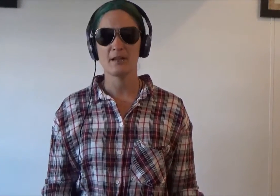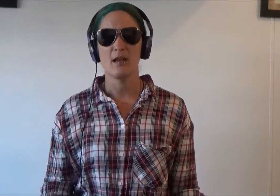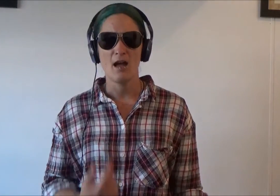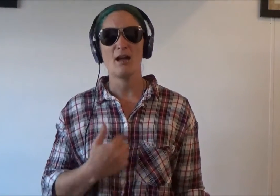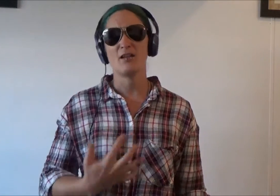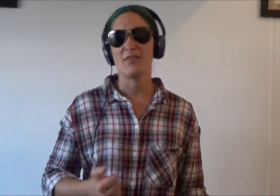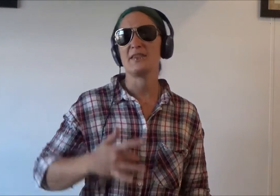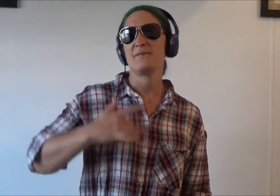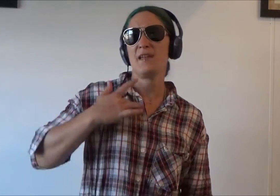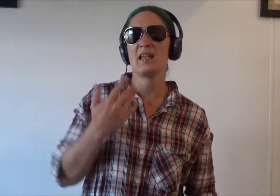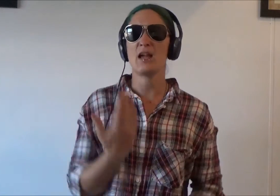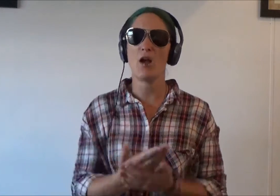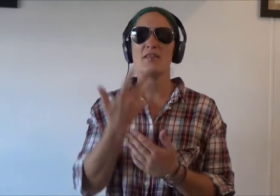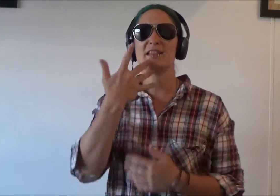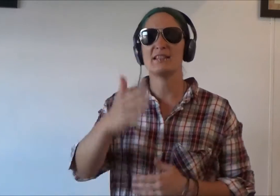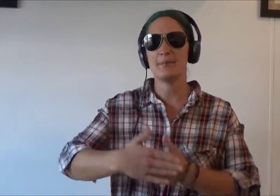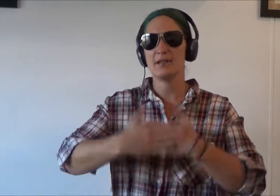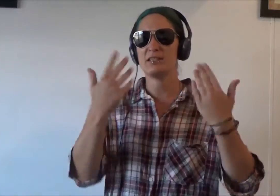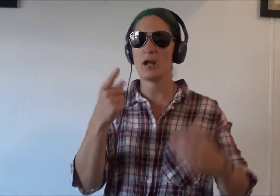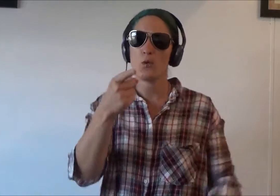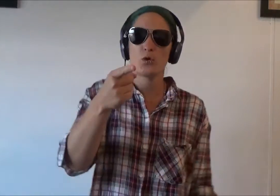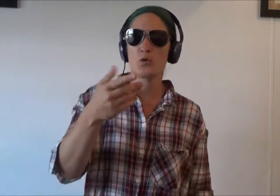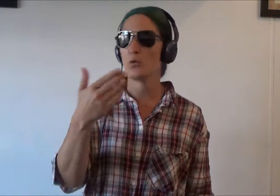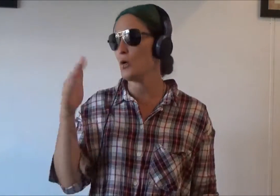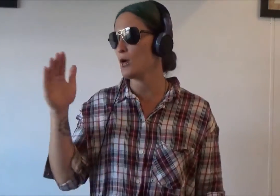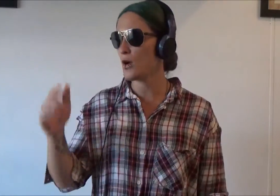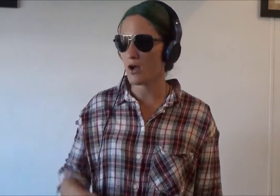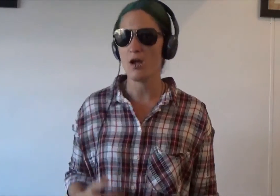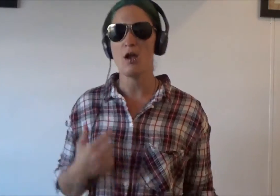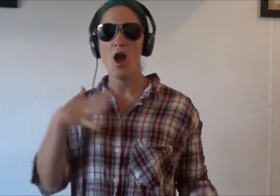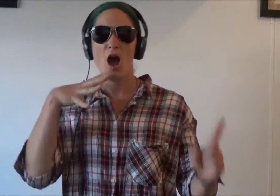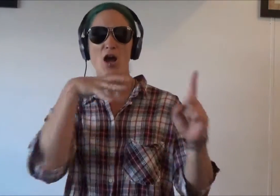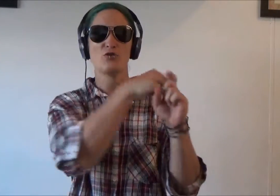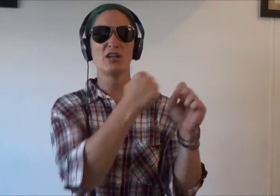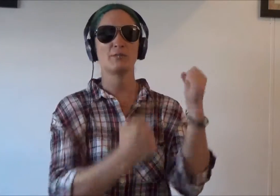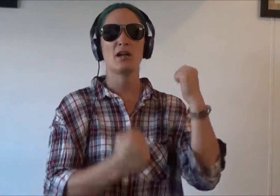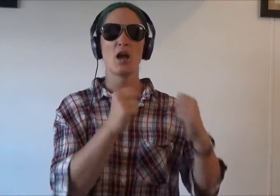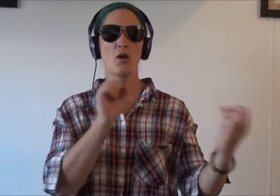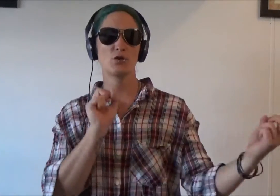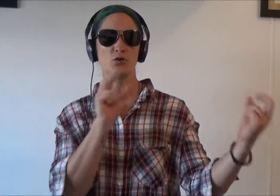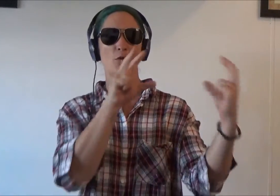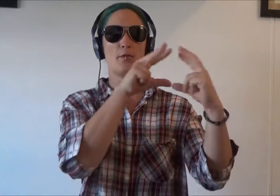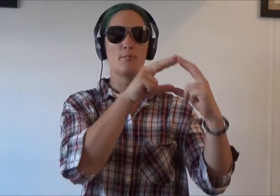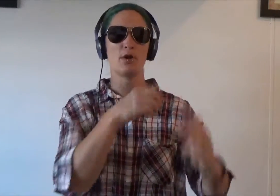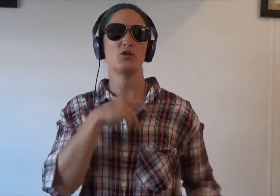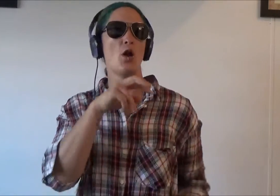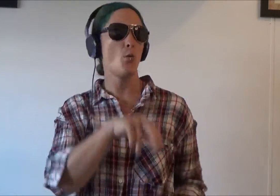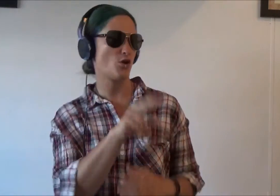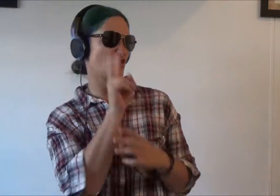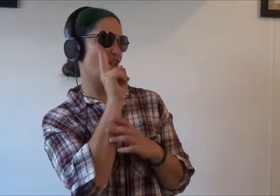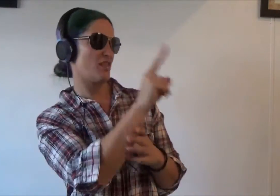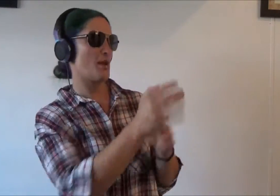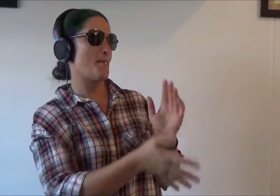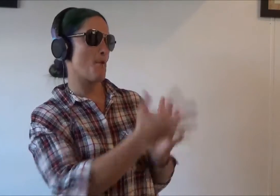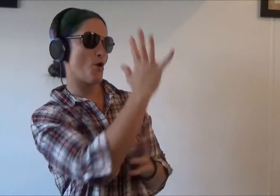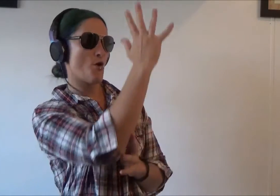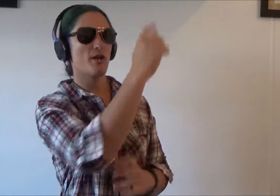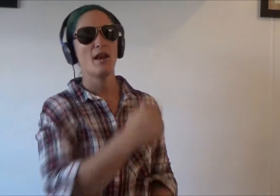I got this feeling on the summer day when you were gone I crashed my car into the bridge, I watched, I let it burn